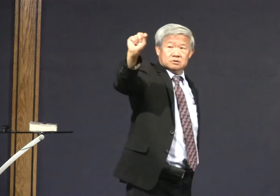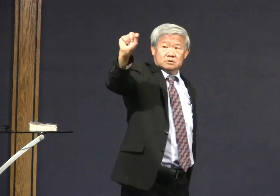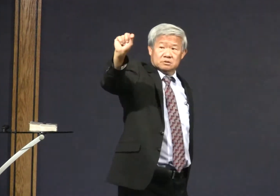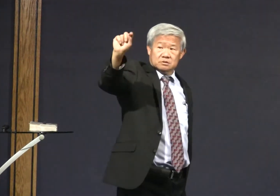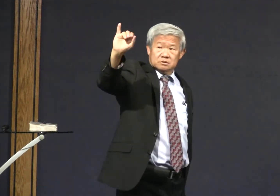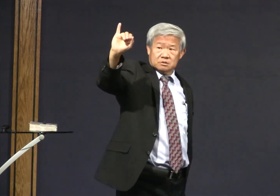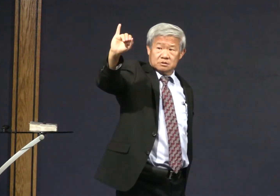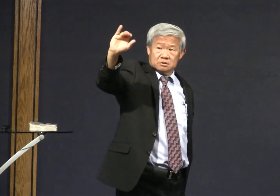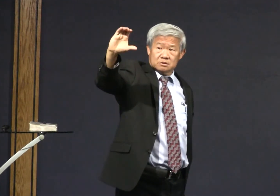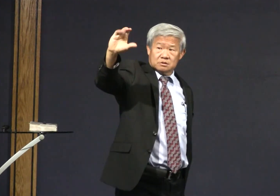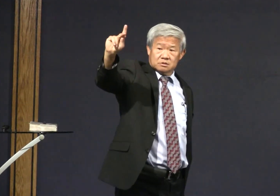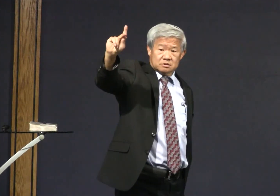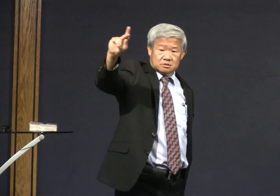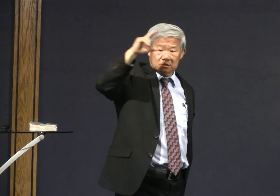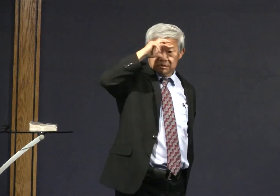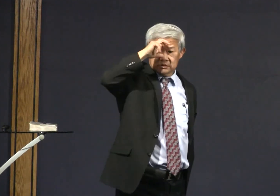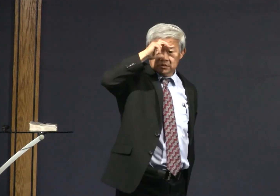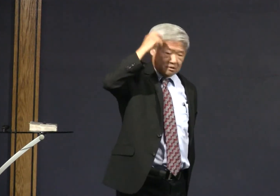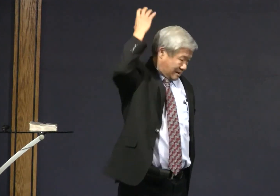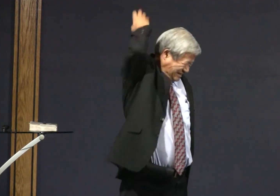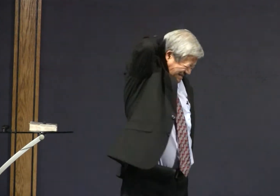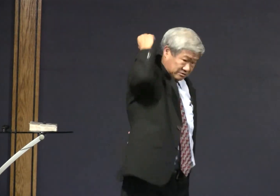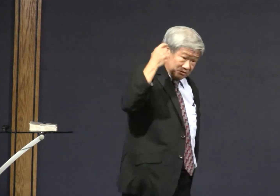the sin. The sin now has you